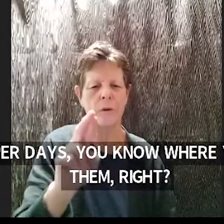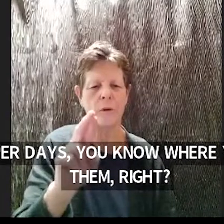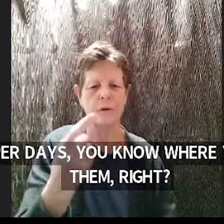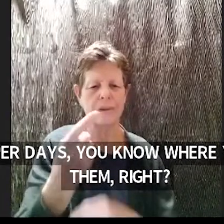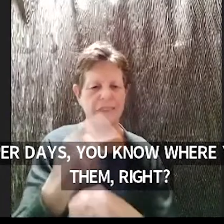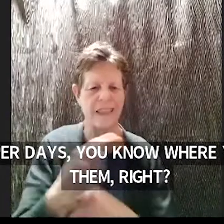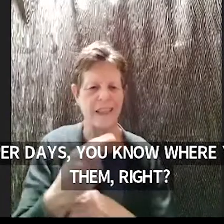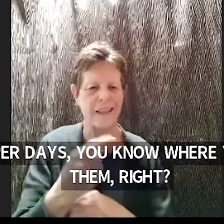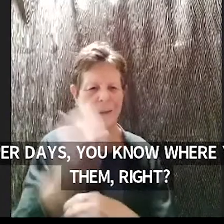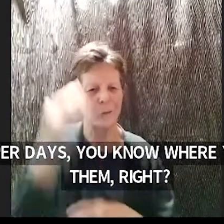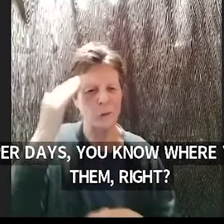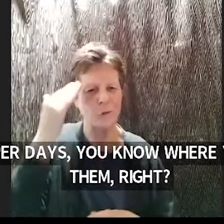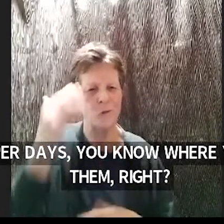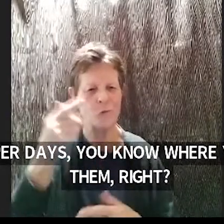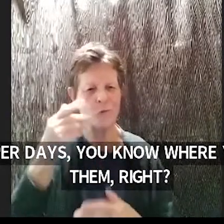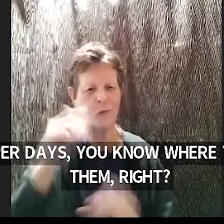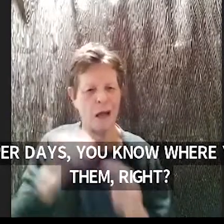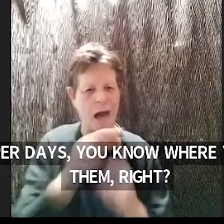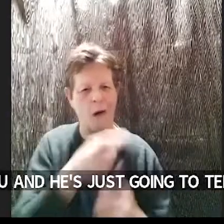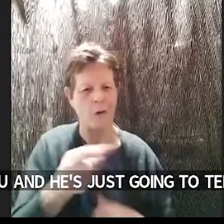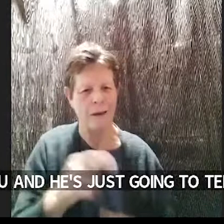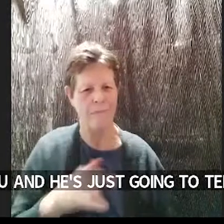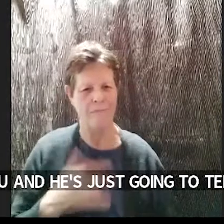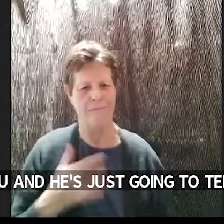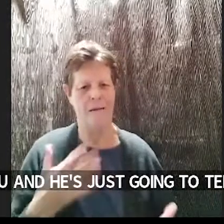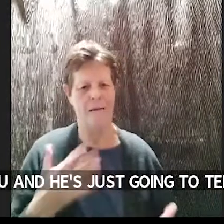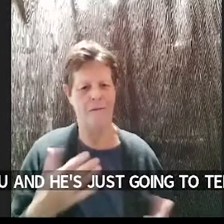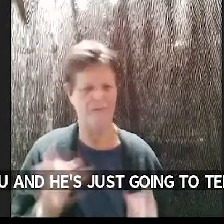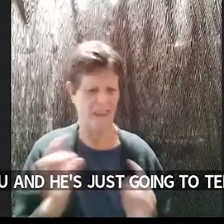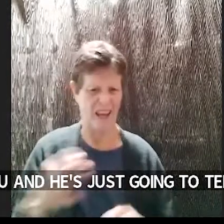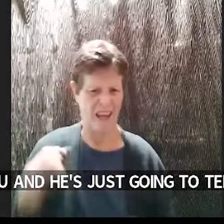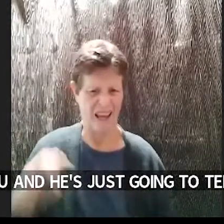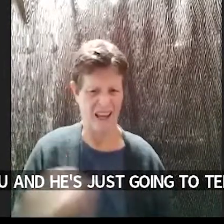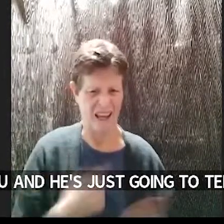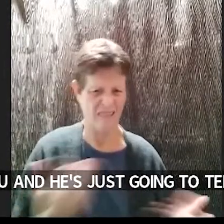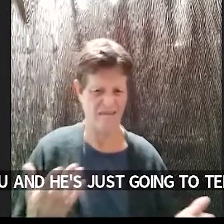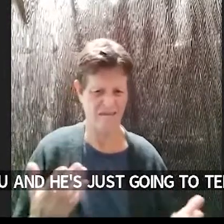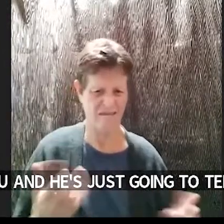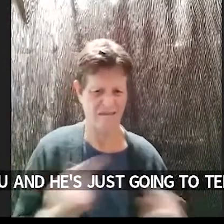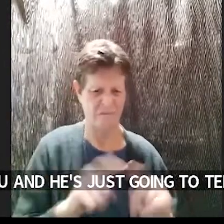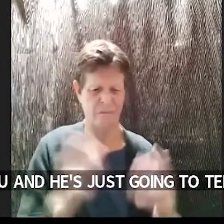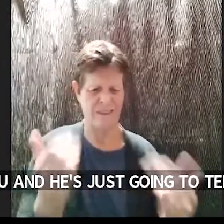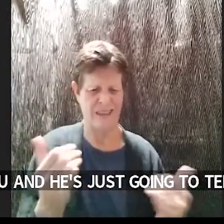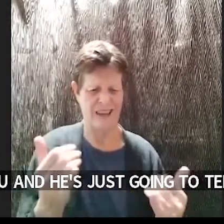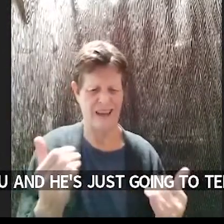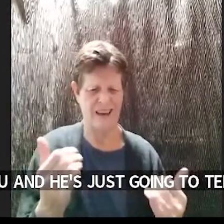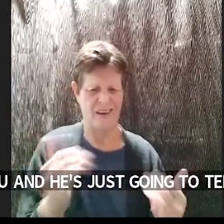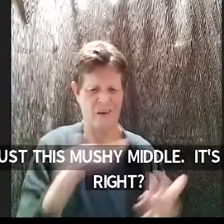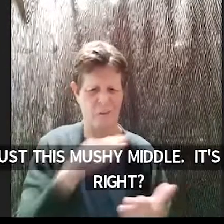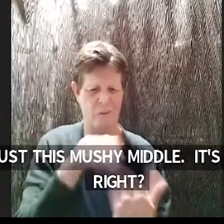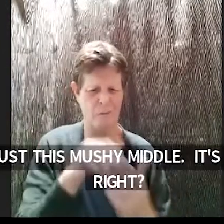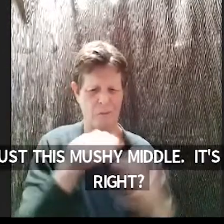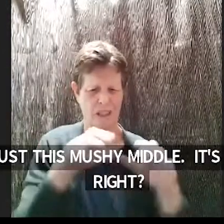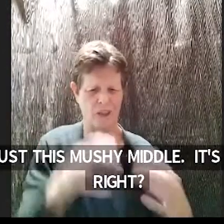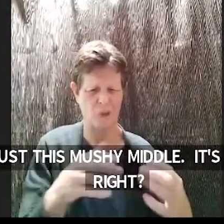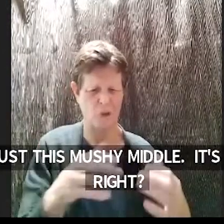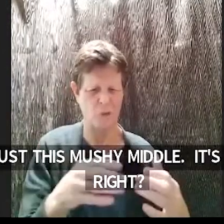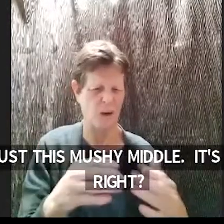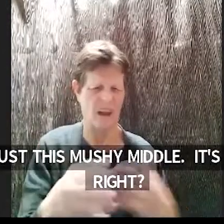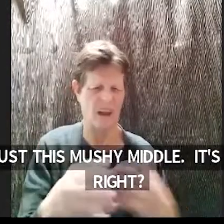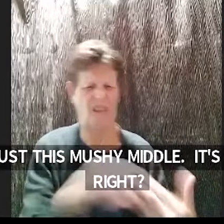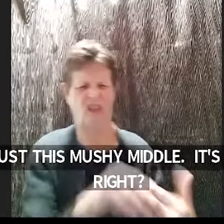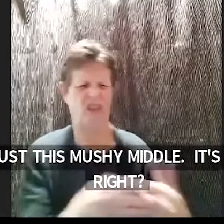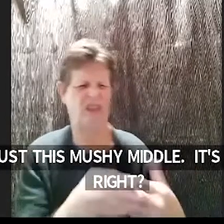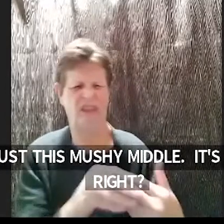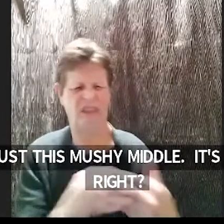and but it's just this um this mushy middle it's difficult right because the people who are writing the target we still know what's going on